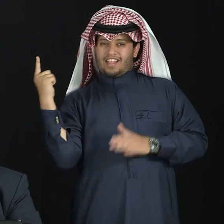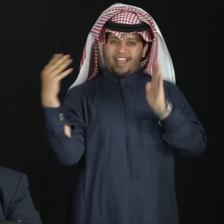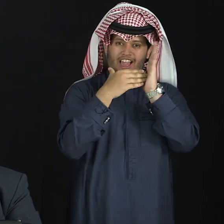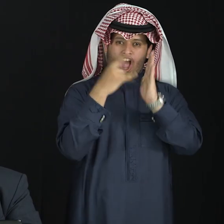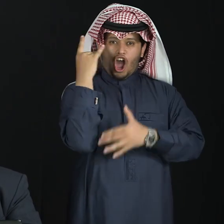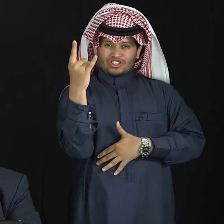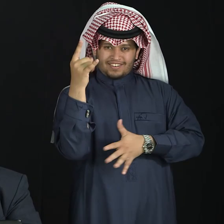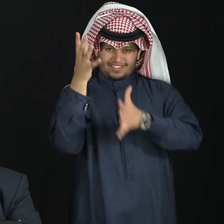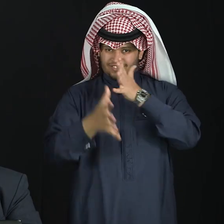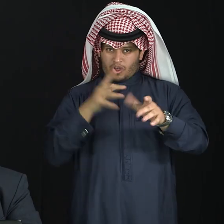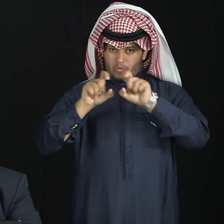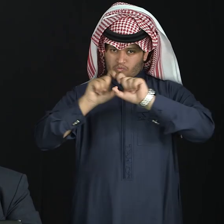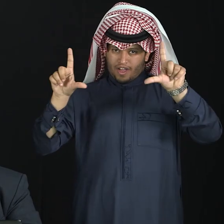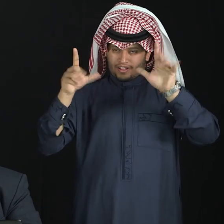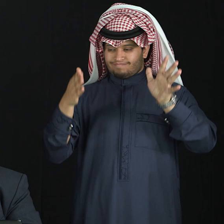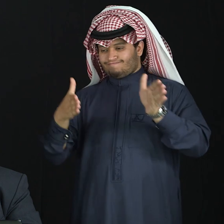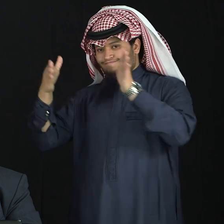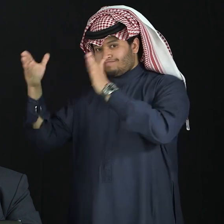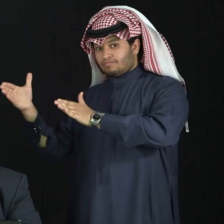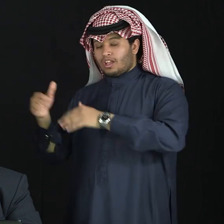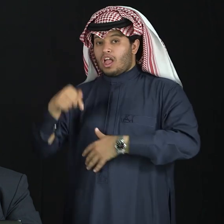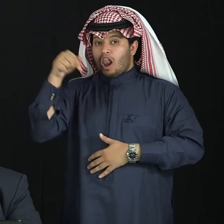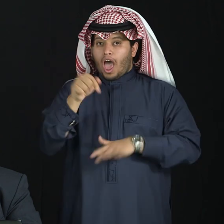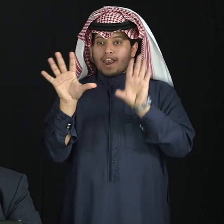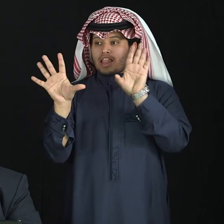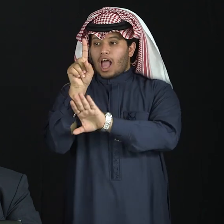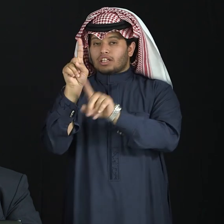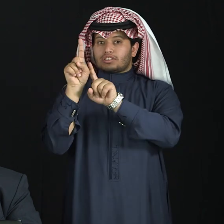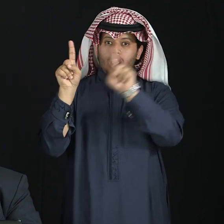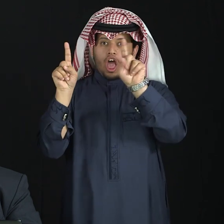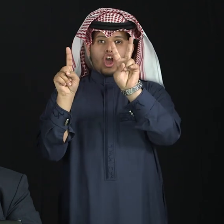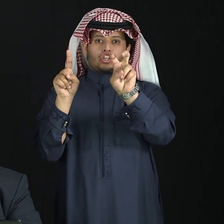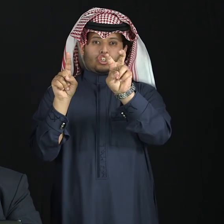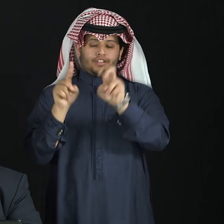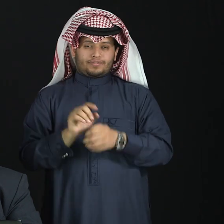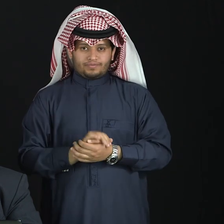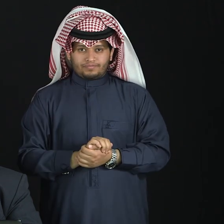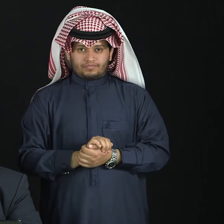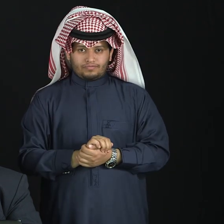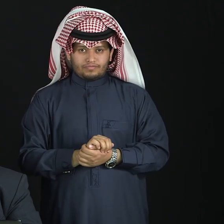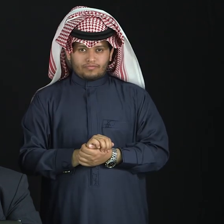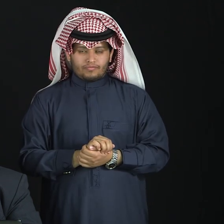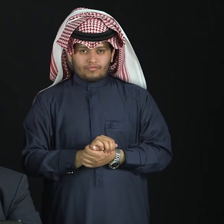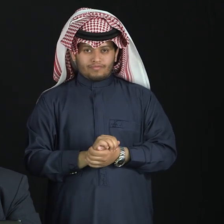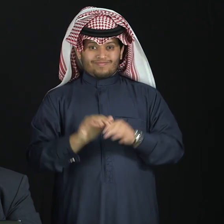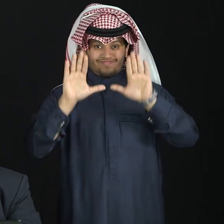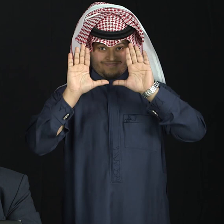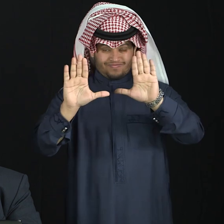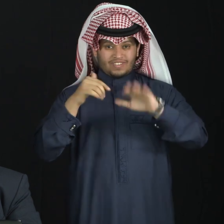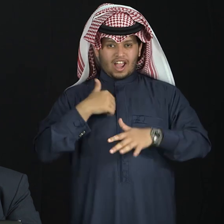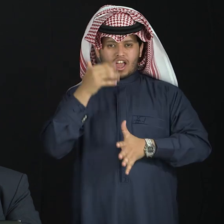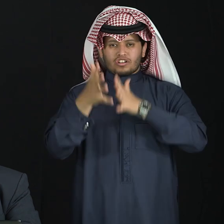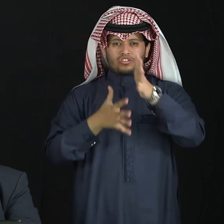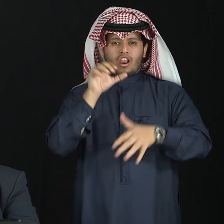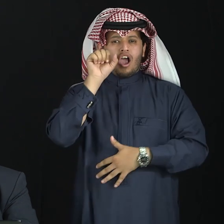also explain numbers from 11 to 20 in ASL. The numbers will be